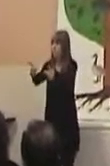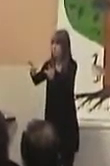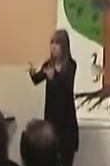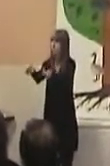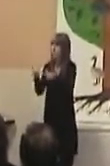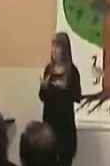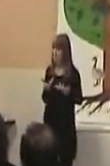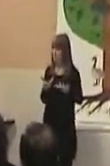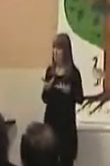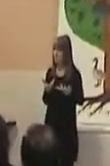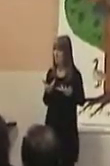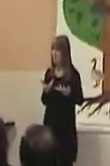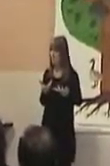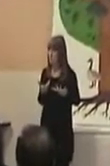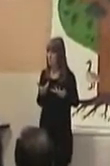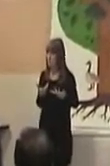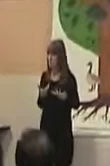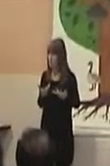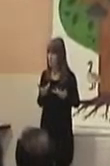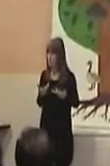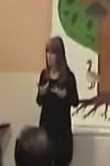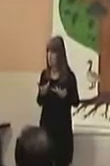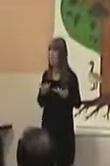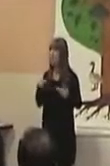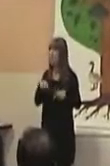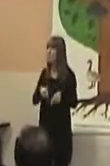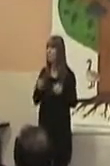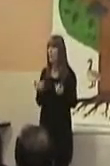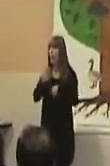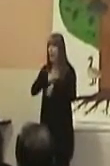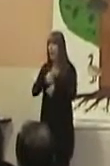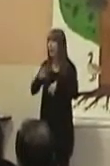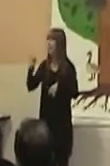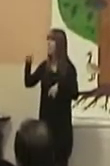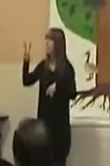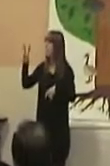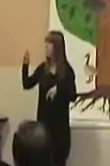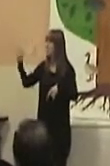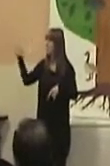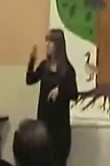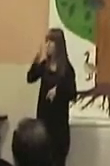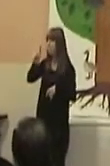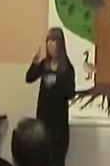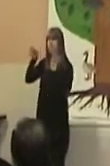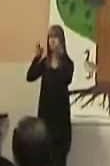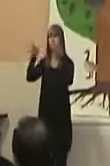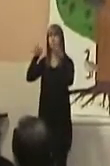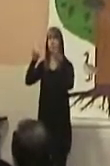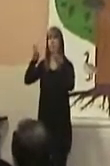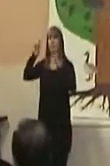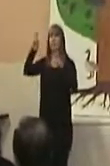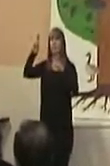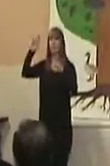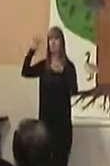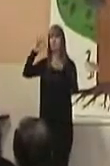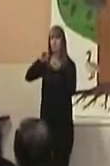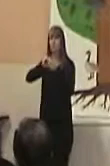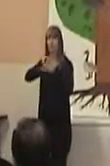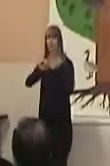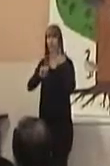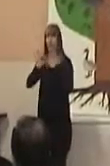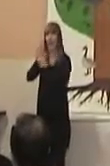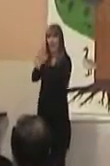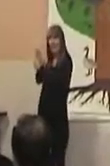know. And, you know, as you're listening to Steve today talk about the history, you're going to see that some of Steve's